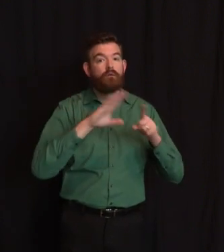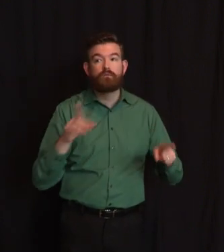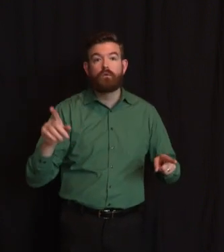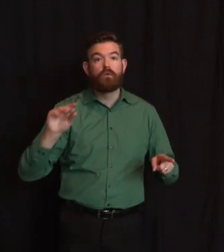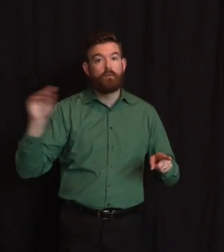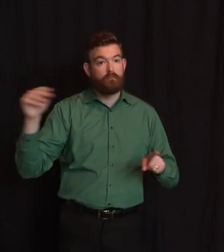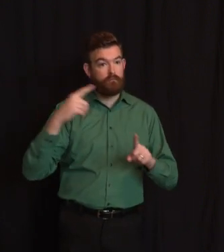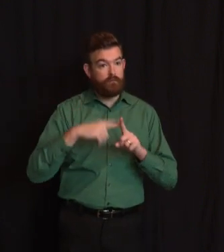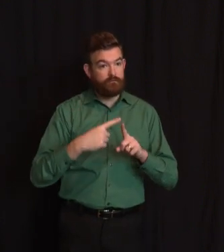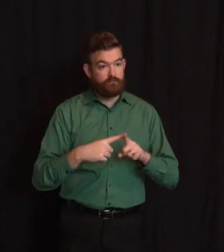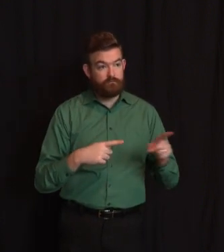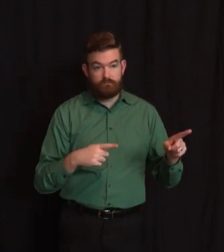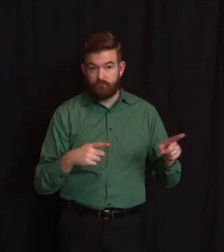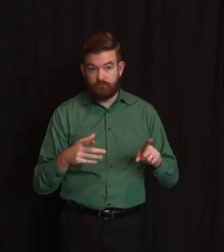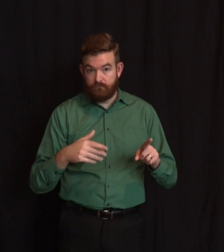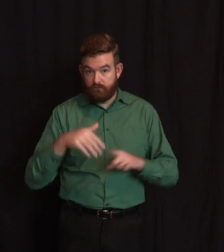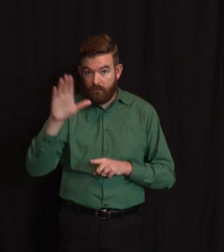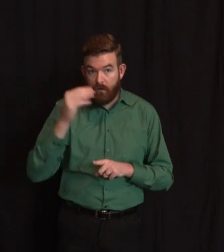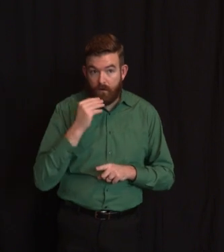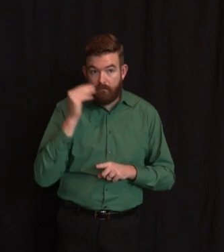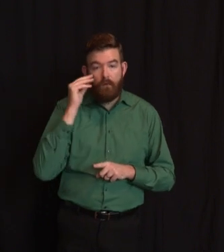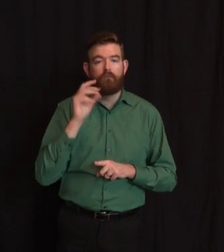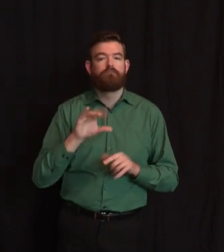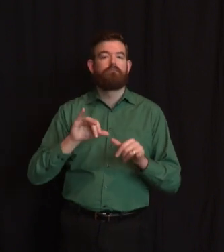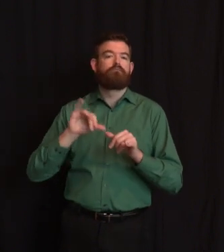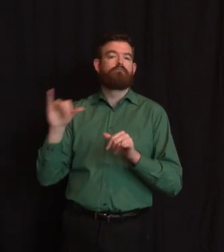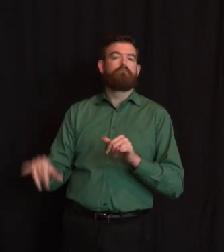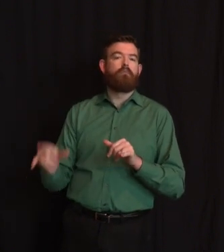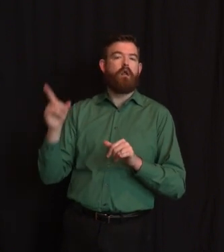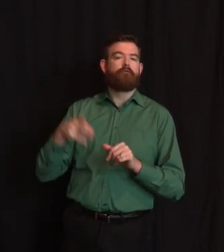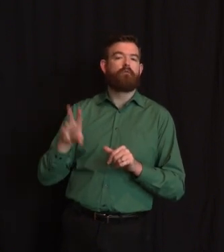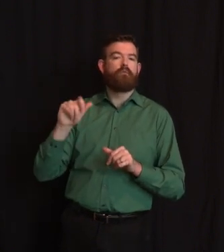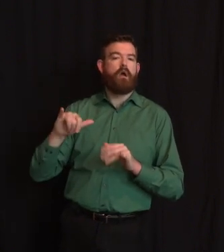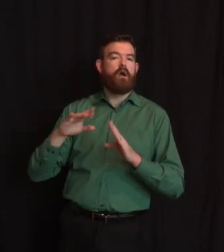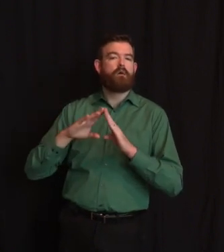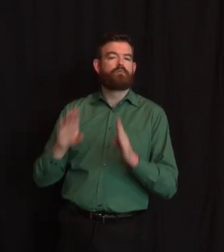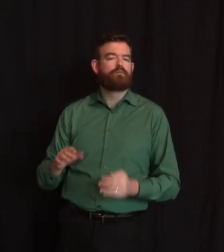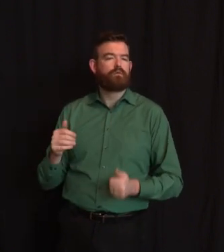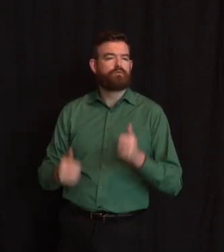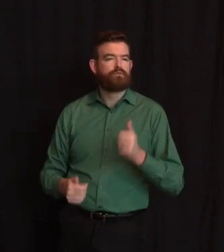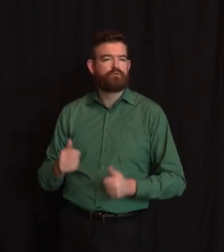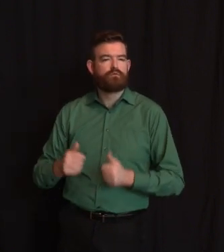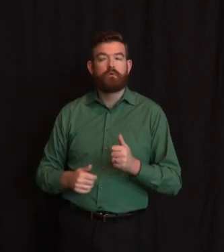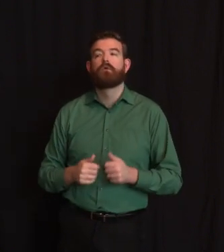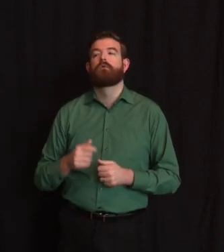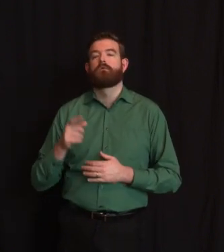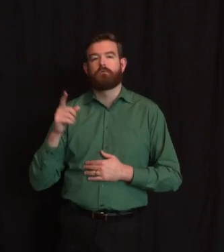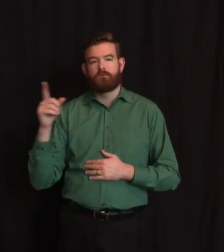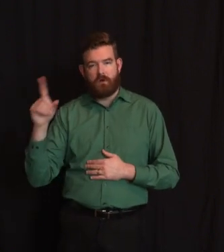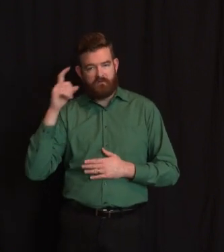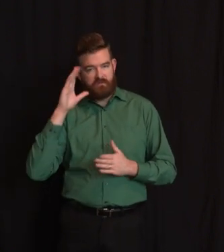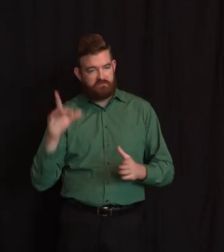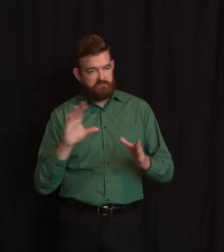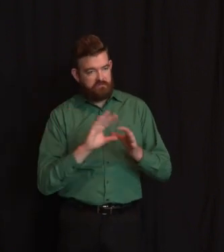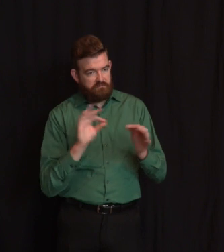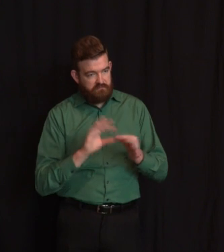Okay. Thank you. The furlough process is underway – the review process, pardon me, is underway. There is a